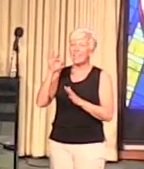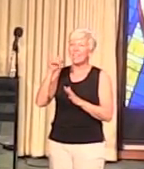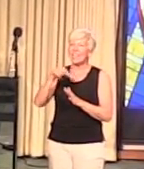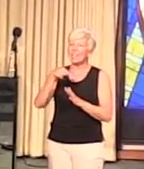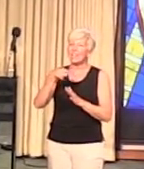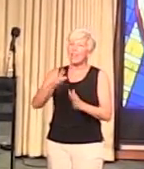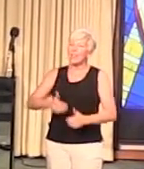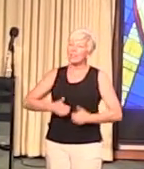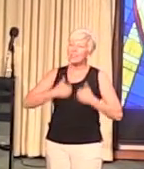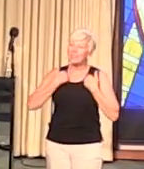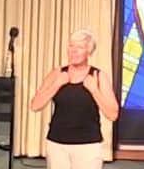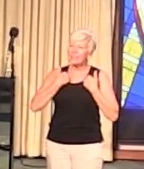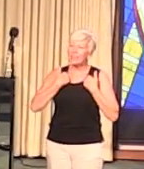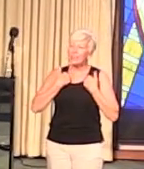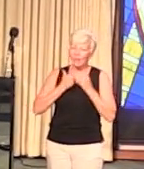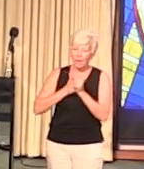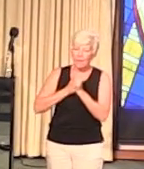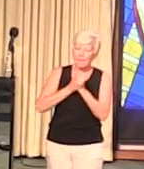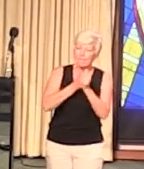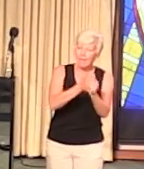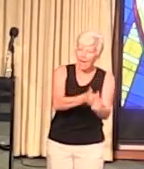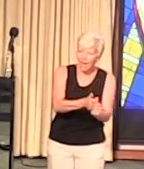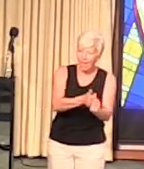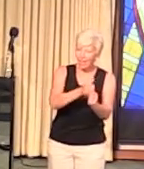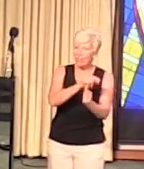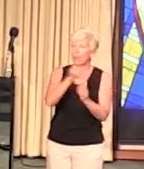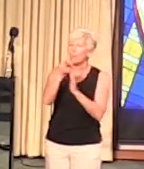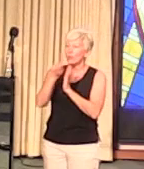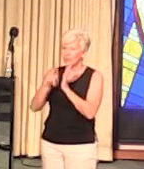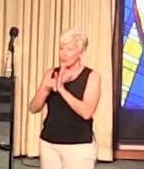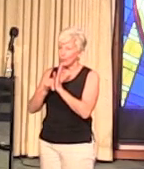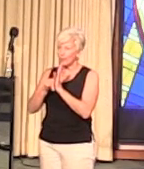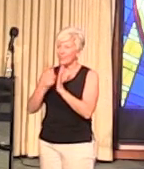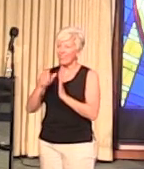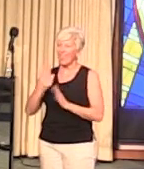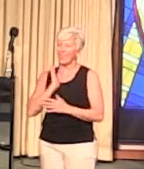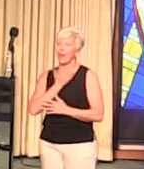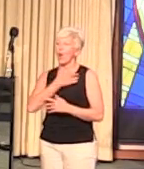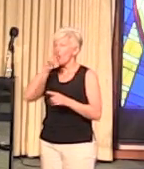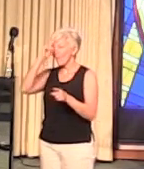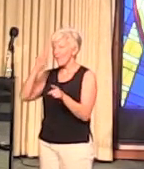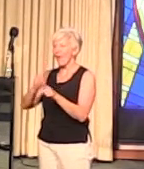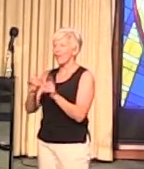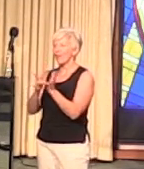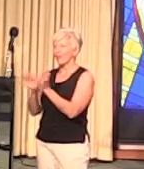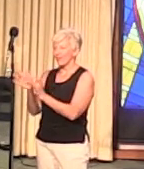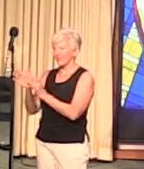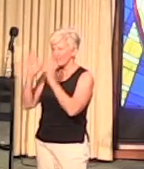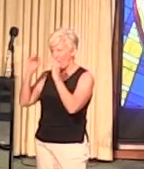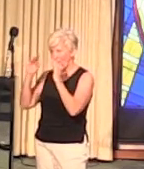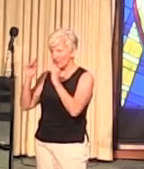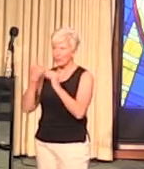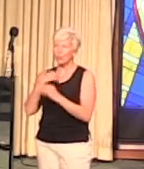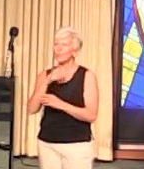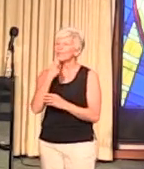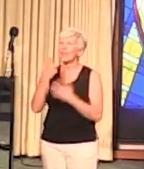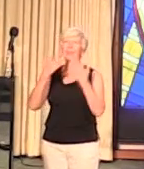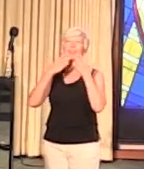that our brother taught we say thank you thank you God